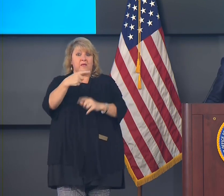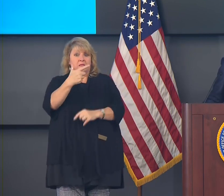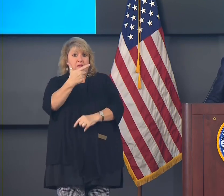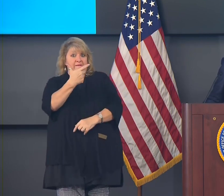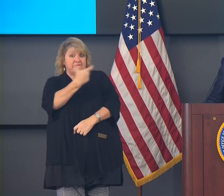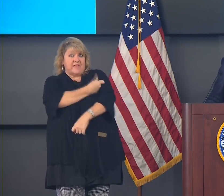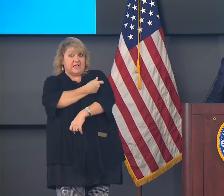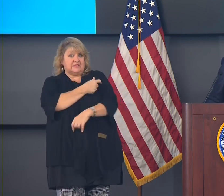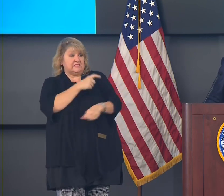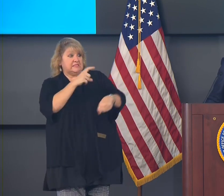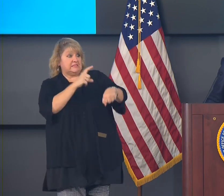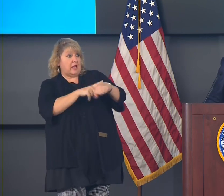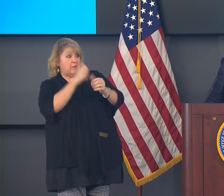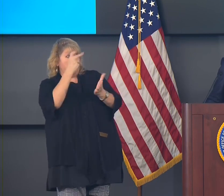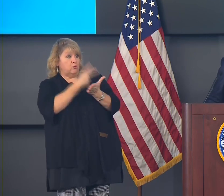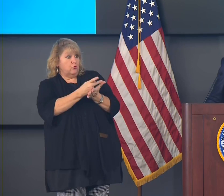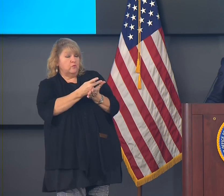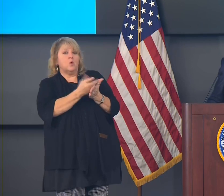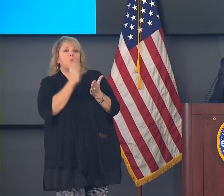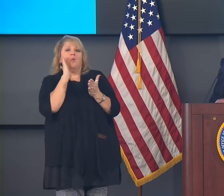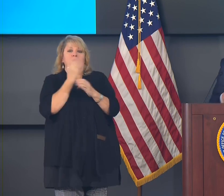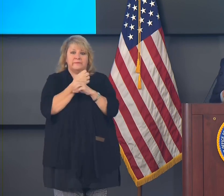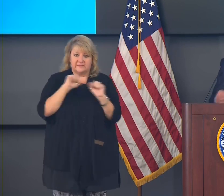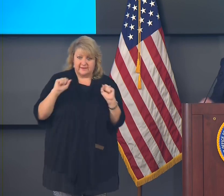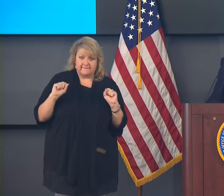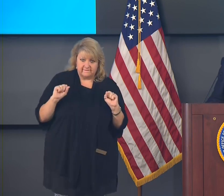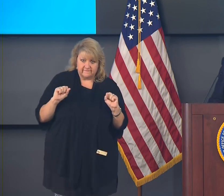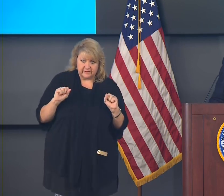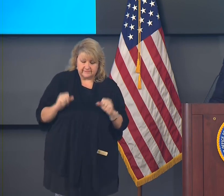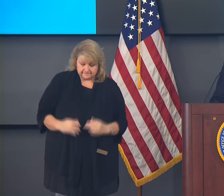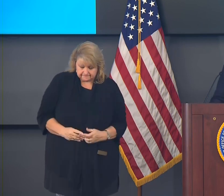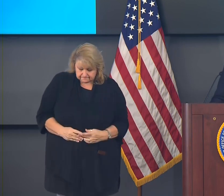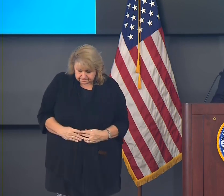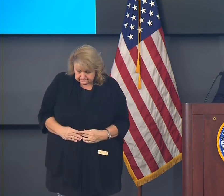call goes out for these vaccinations to get started. Yes, ma'am.